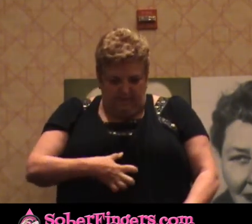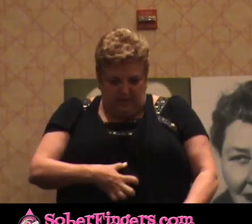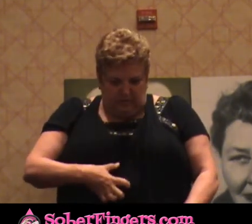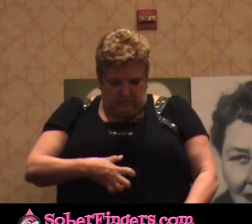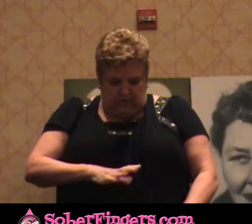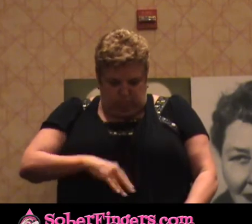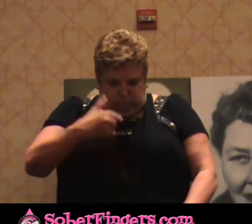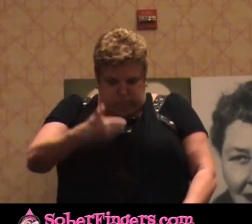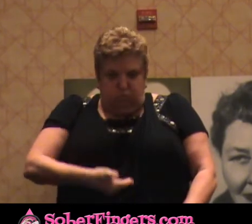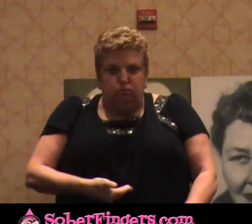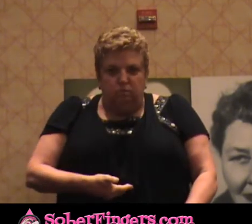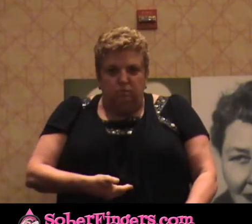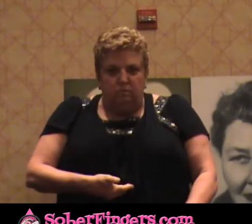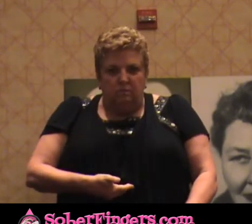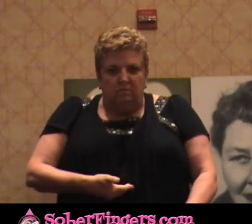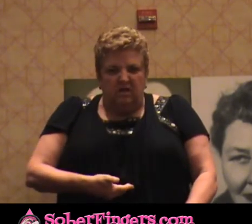to do that stomach turning thing.